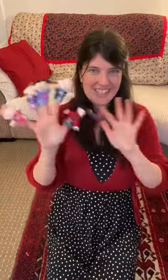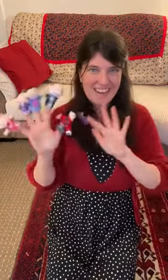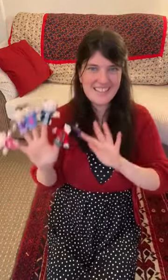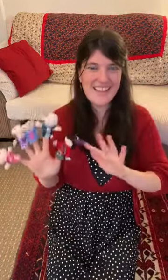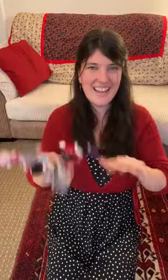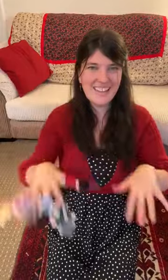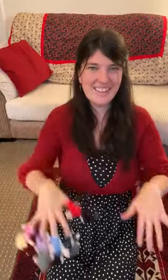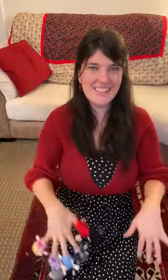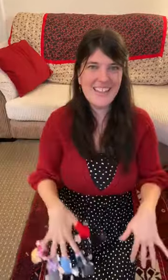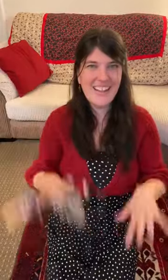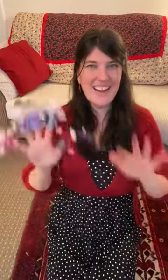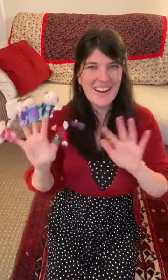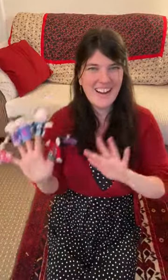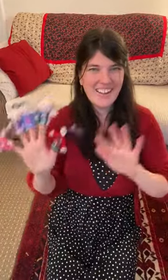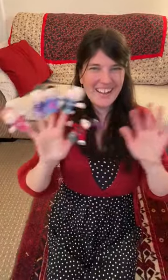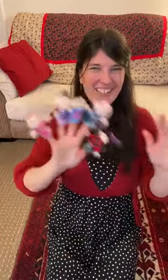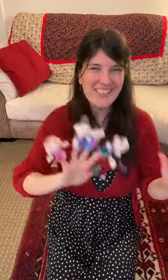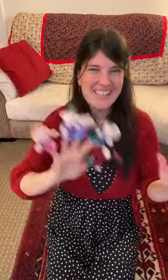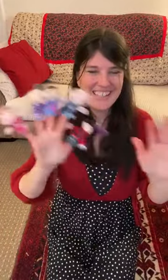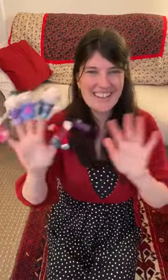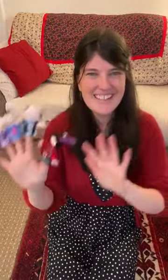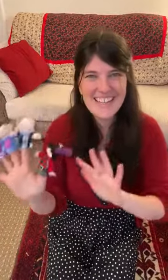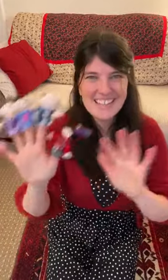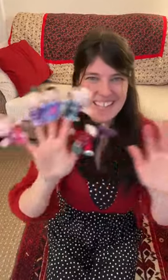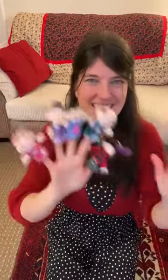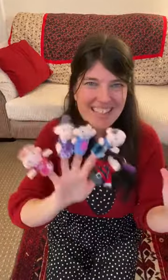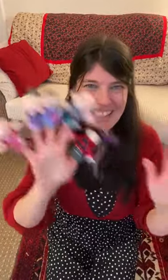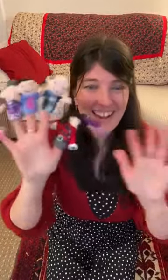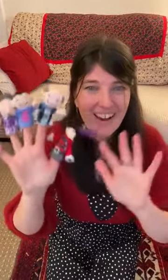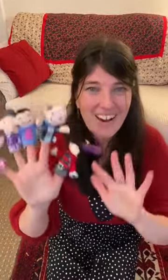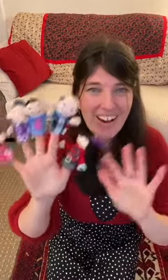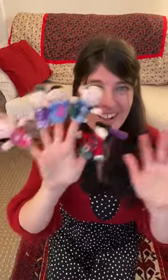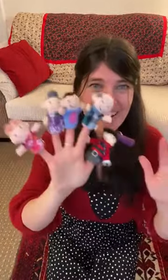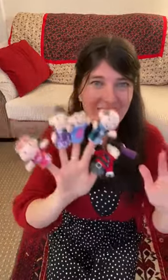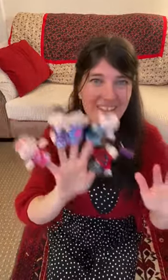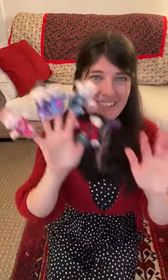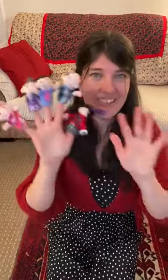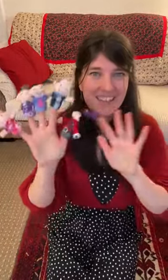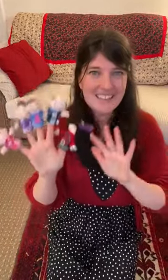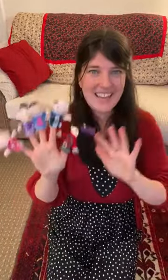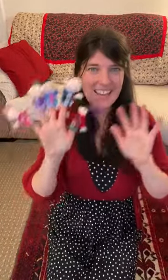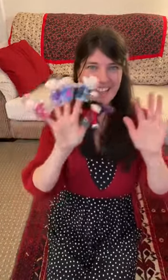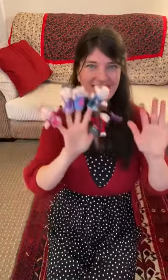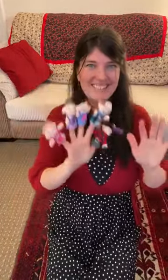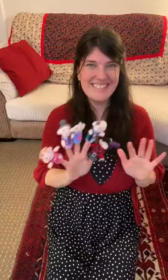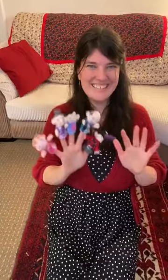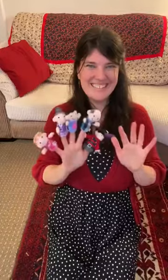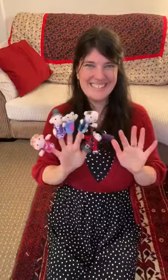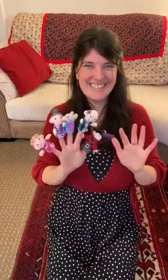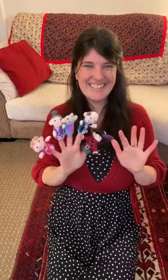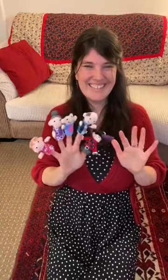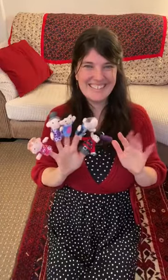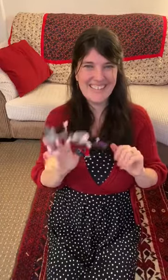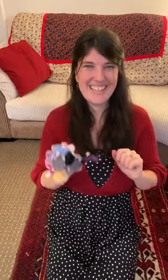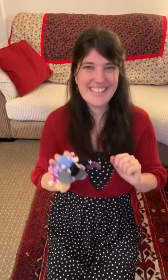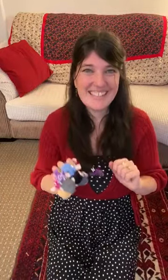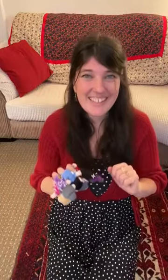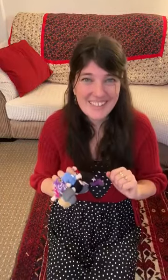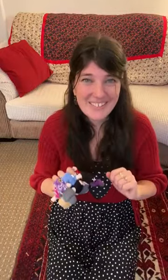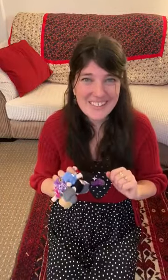are down. All our friends are dancing all around the town. So that's another one